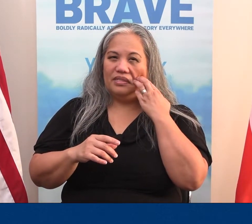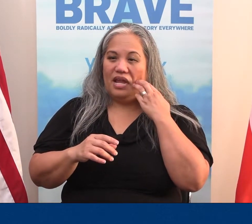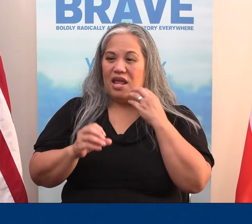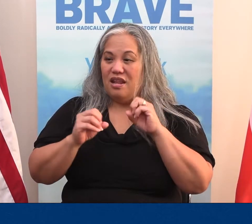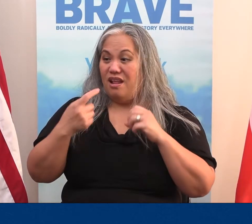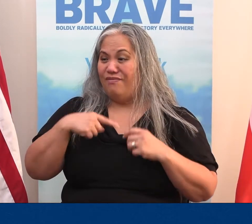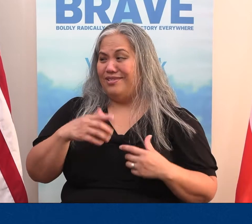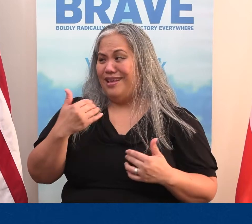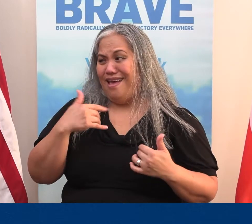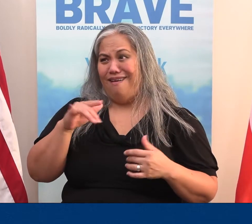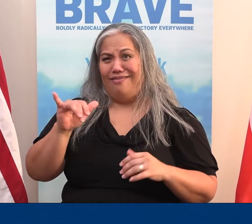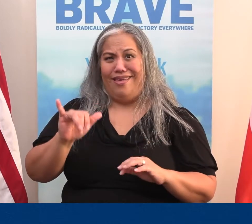None of us got that.